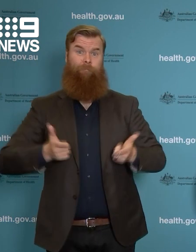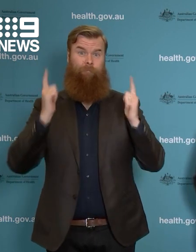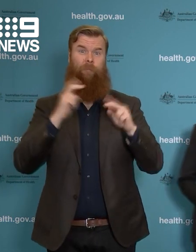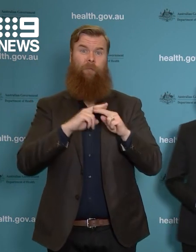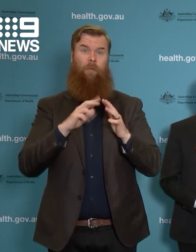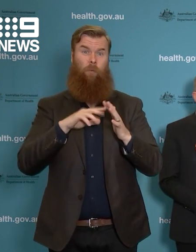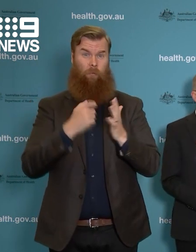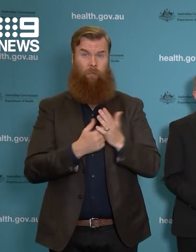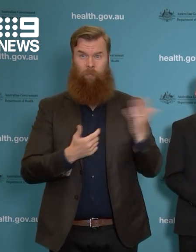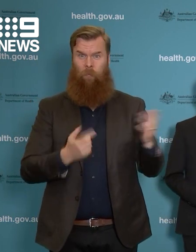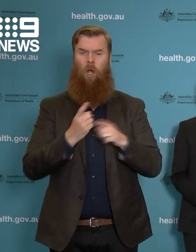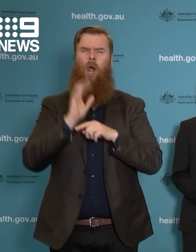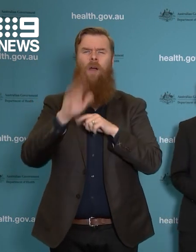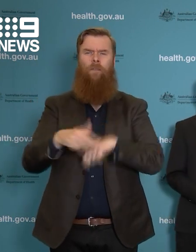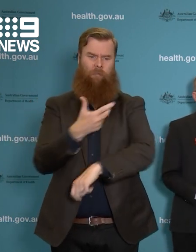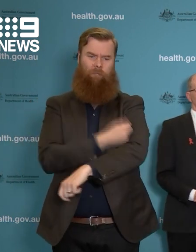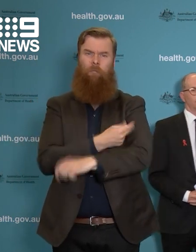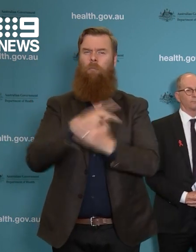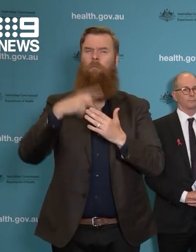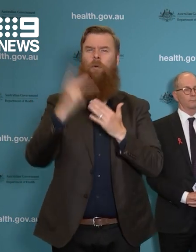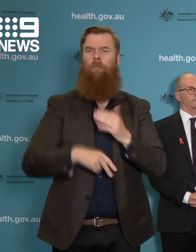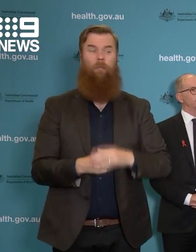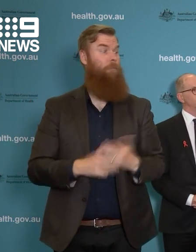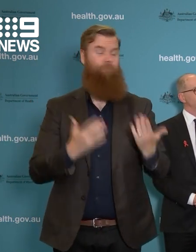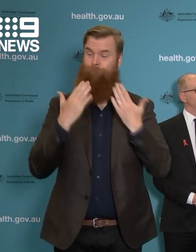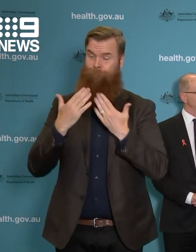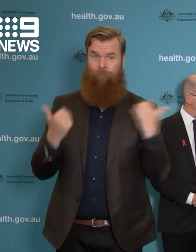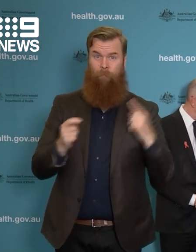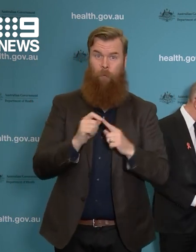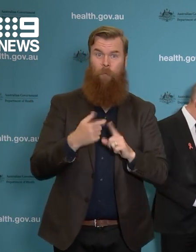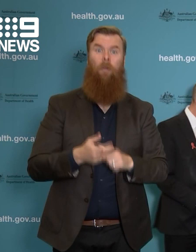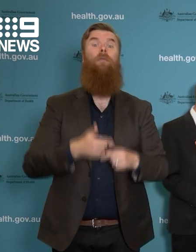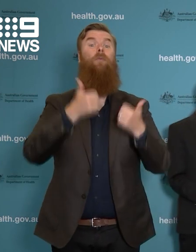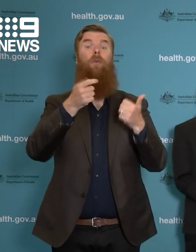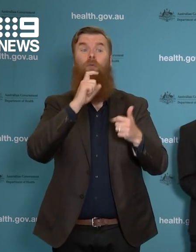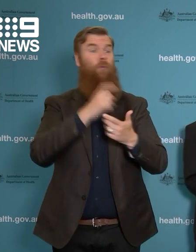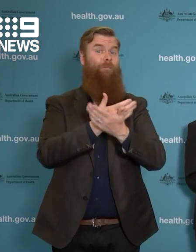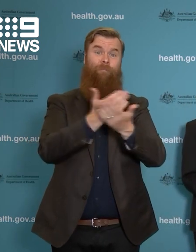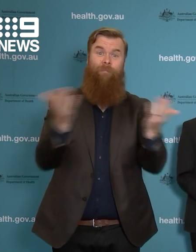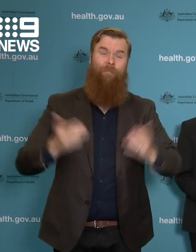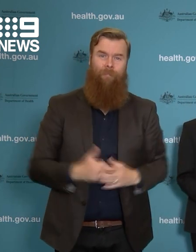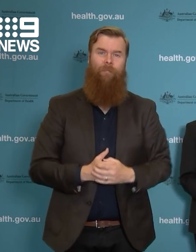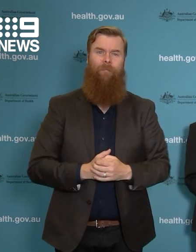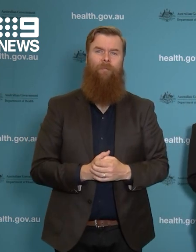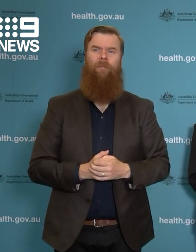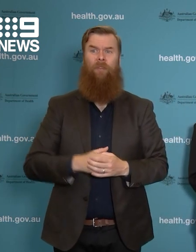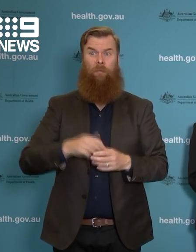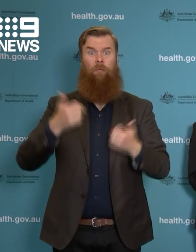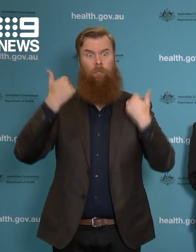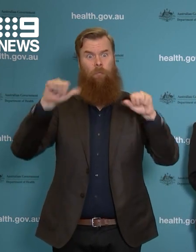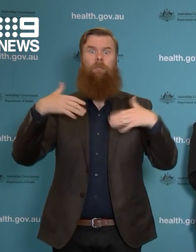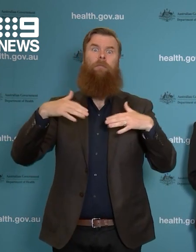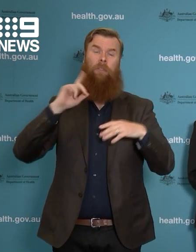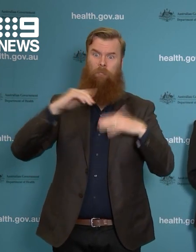Thanks, Professor, and good afternoon, everybody. First, I just want to note that yesterday we achieved the remarkable national